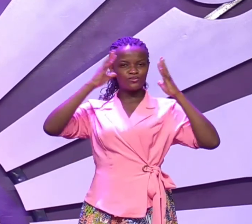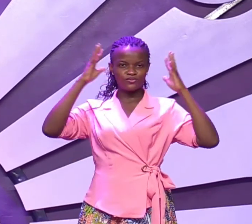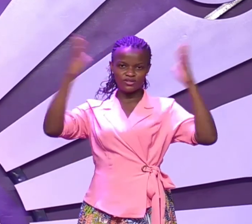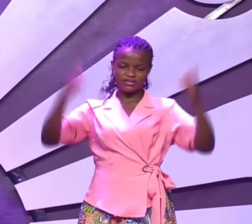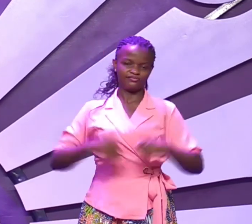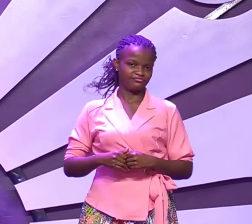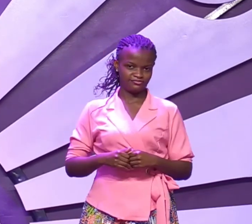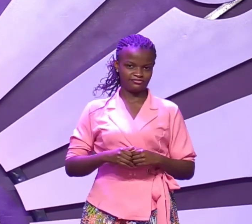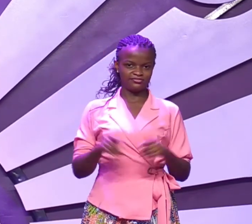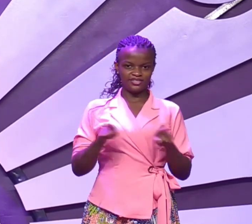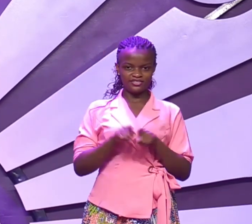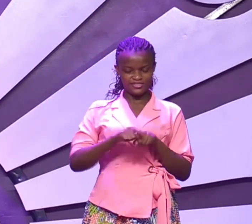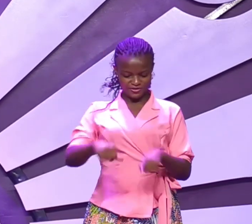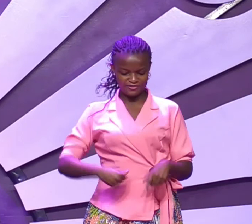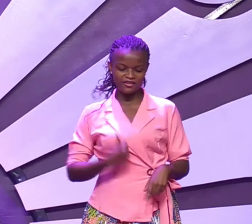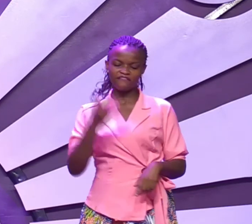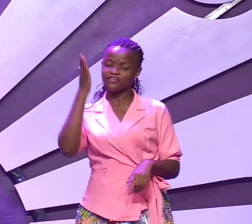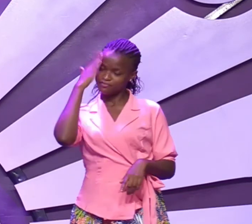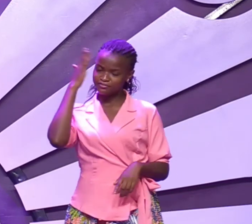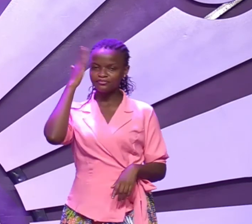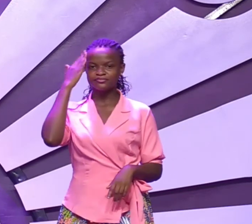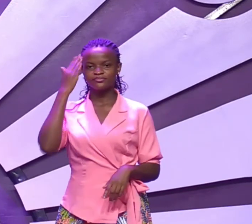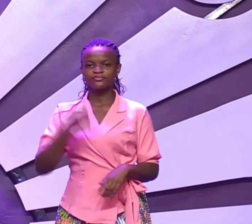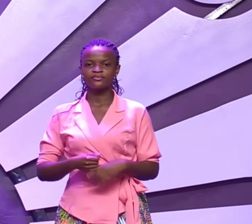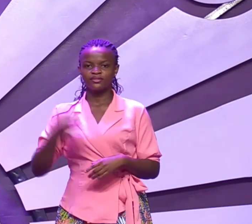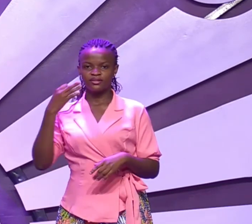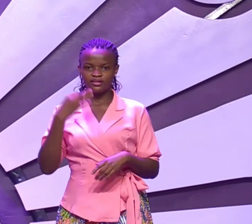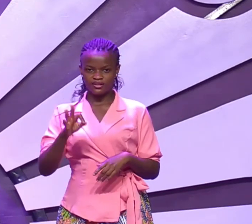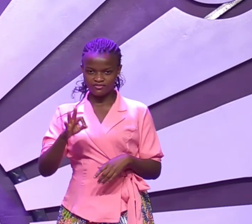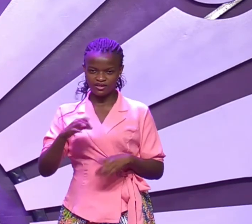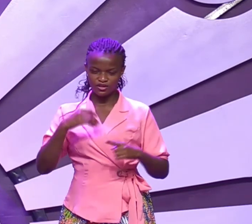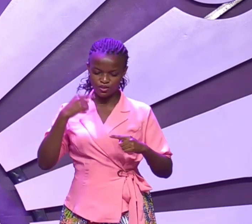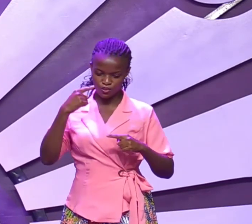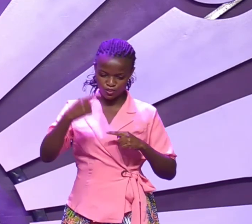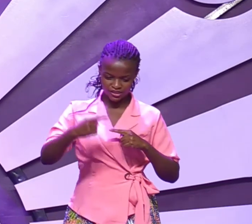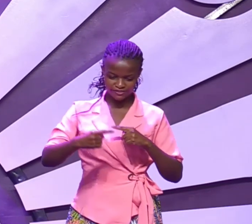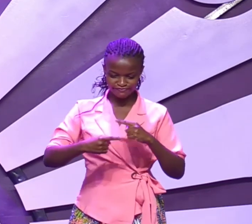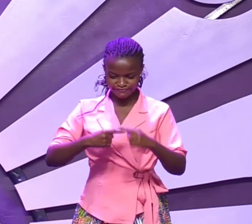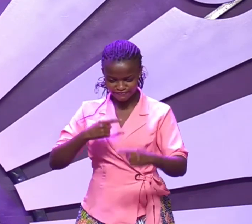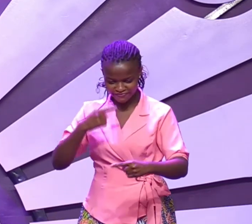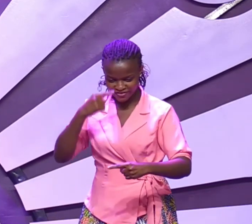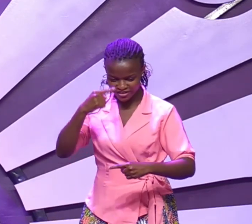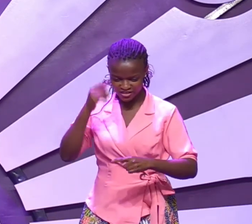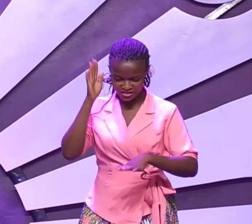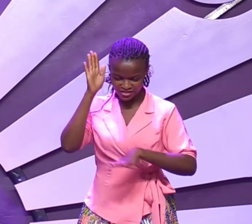and he also knew it if he had continued in the promised land